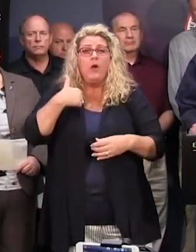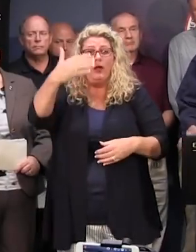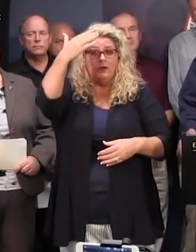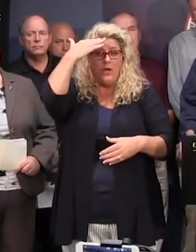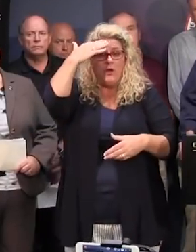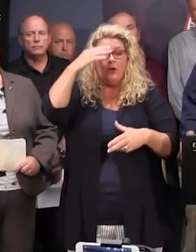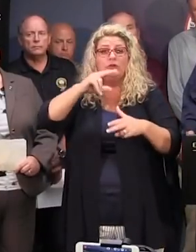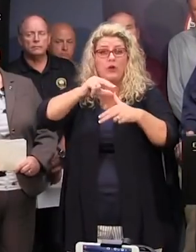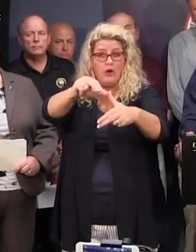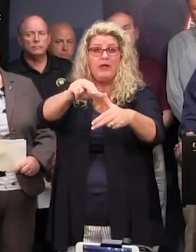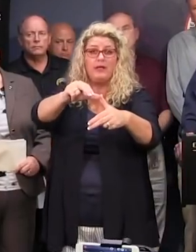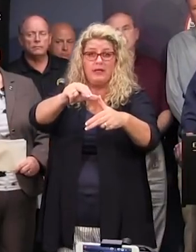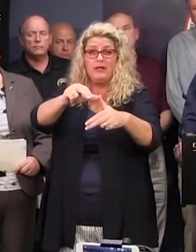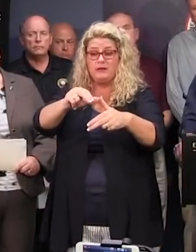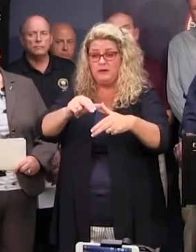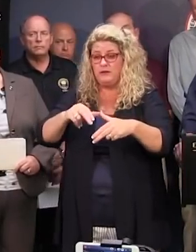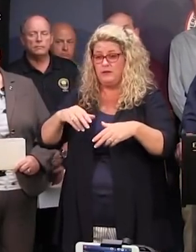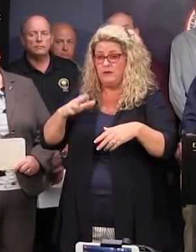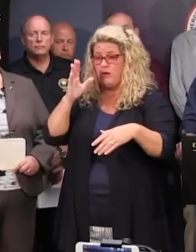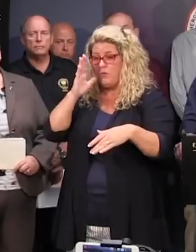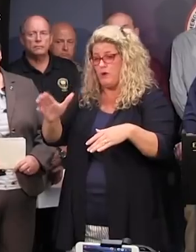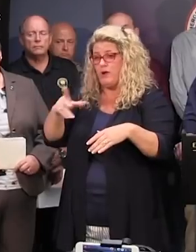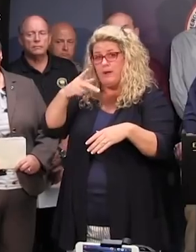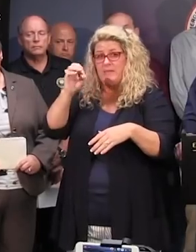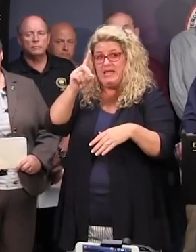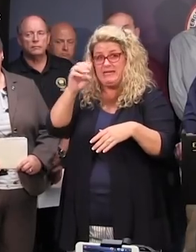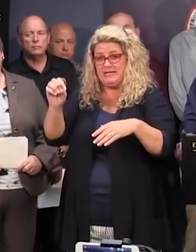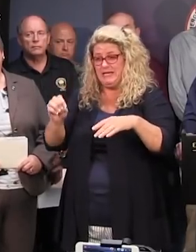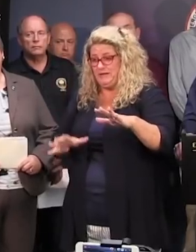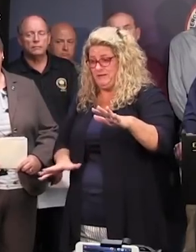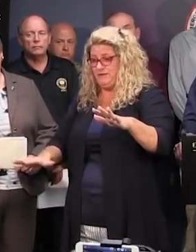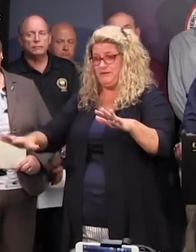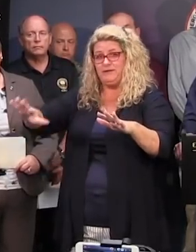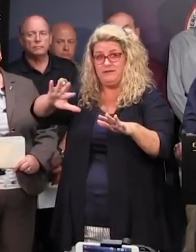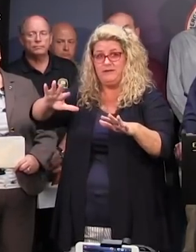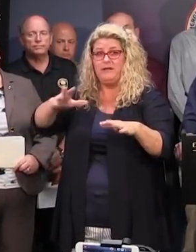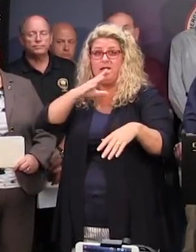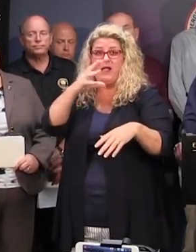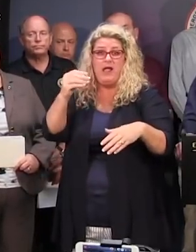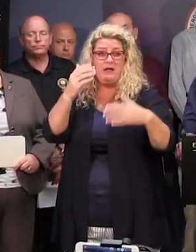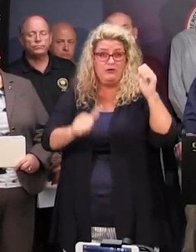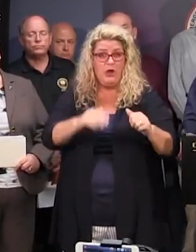in the low country and by the coast, but it's now forecast to also reach the upstate by Monday.